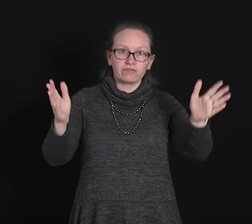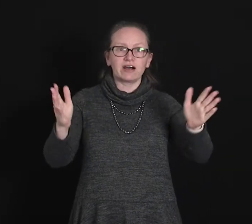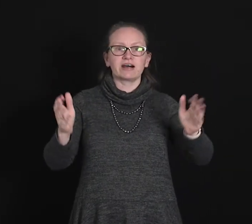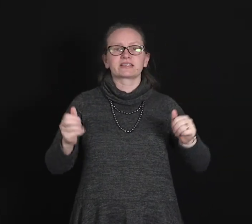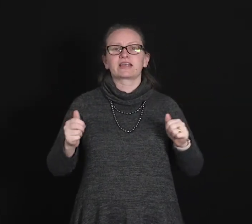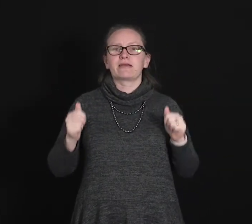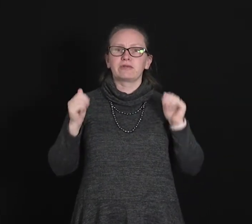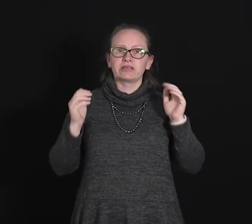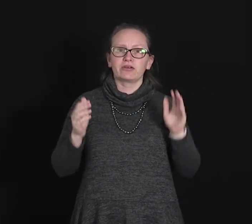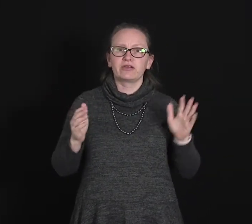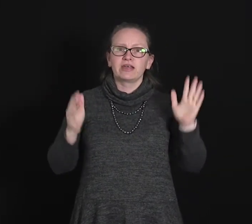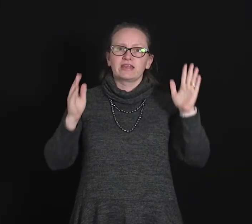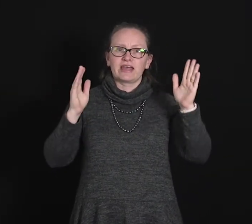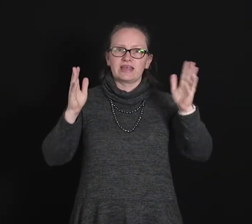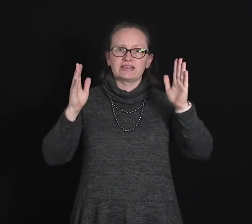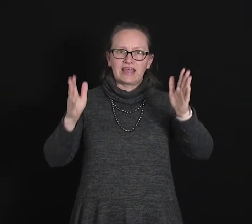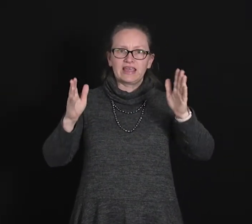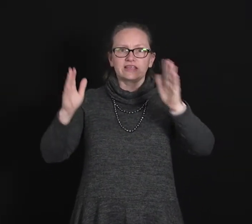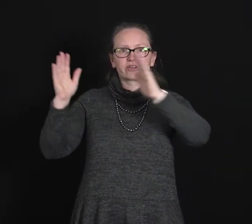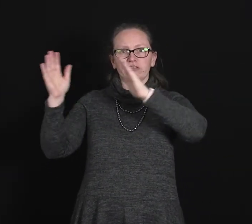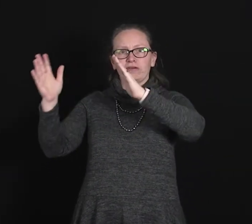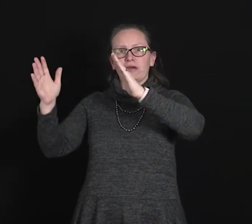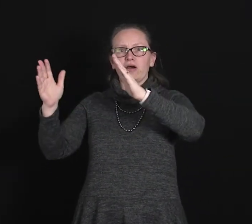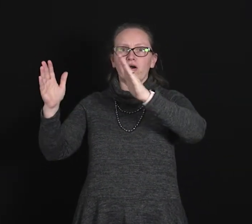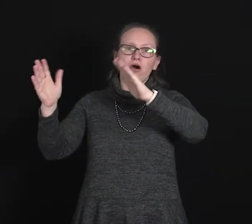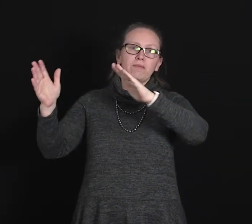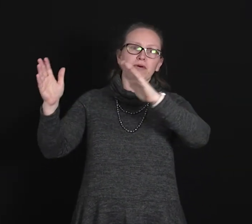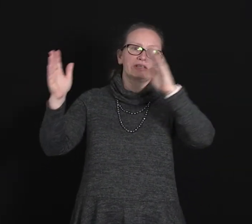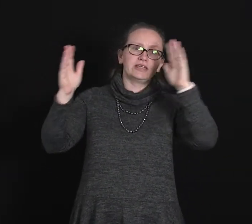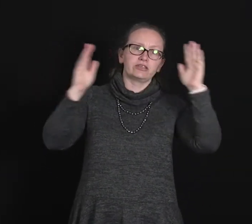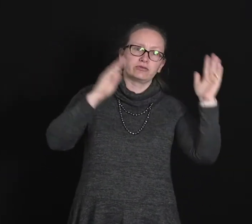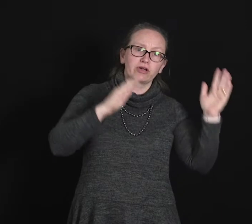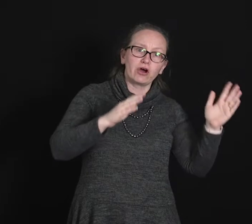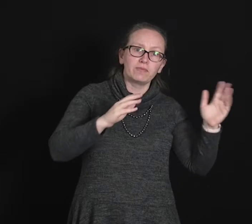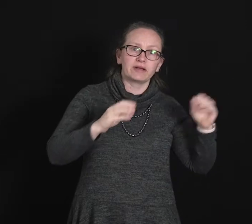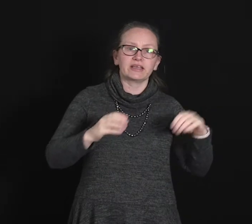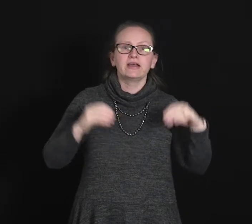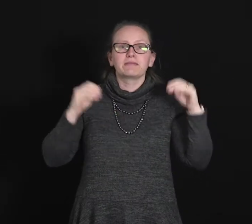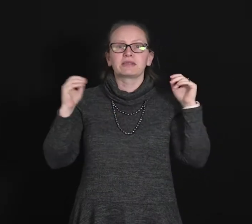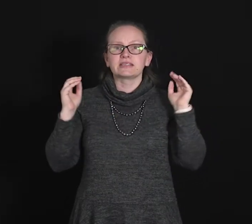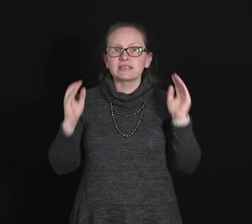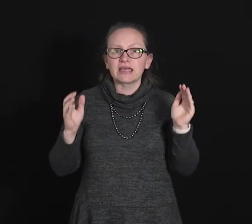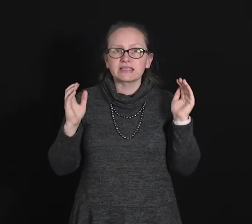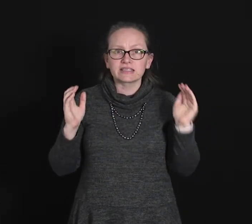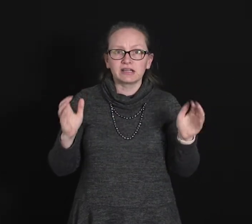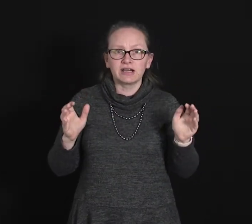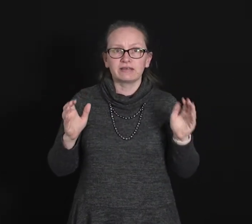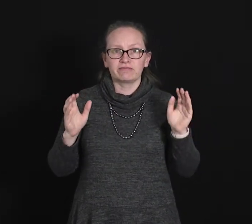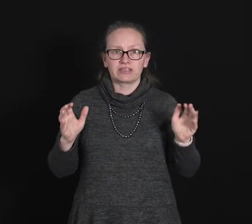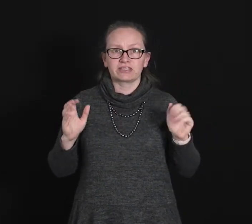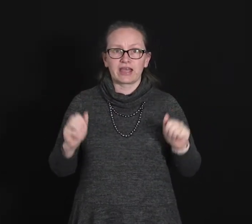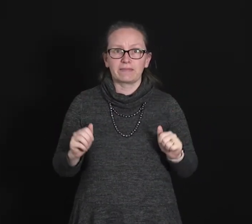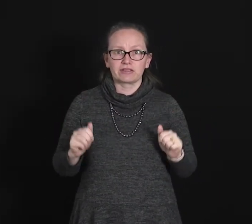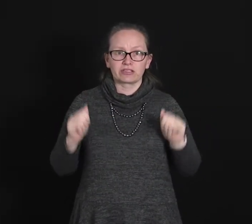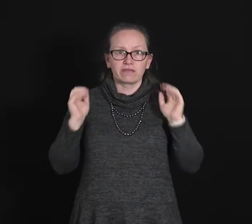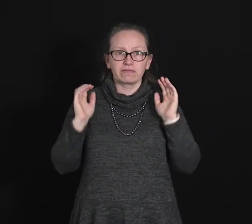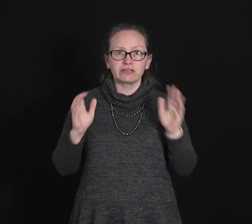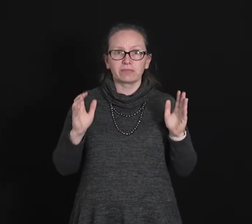fast. And we know that heat goes from a hot body to a cold body, but it takes time for this to happen. So if we do a